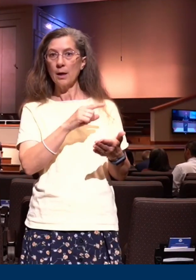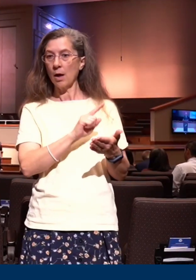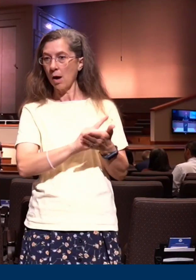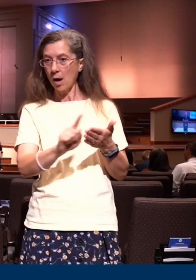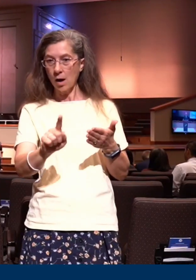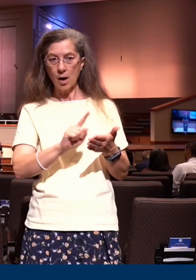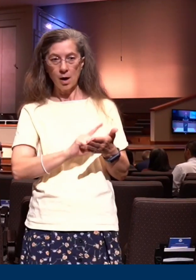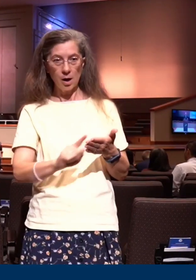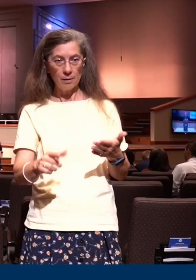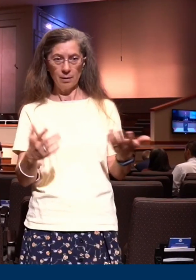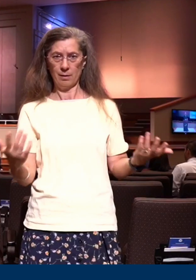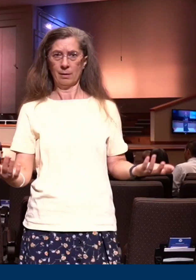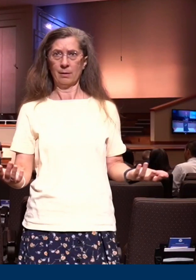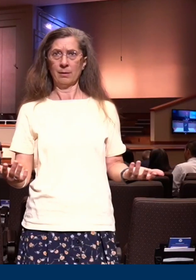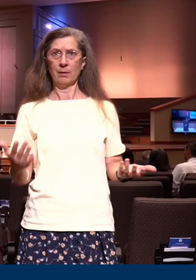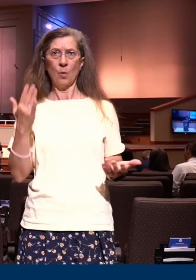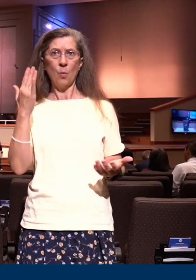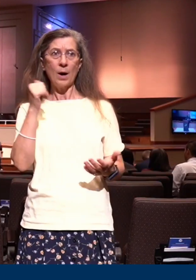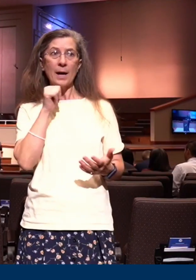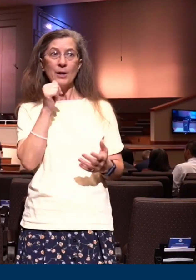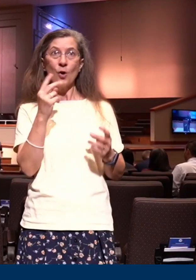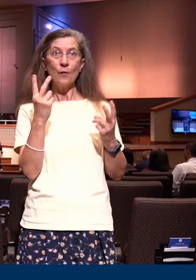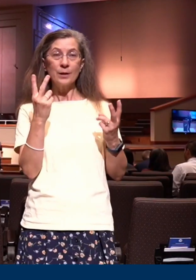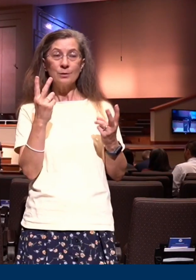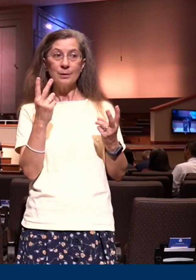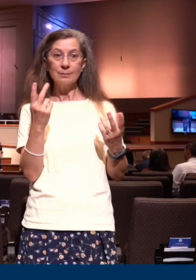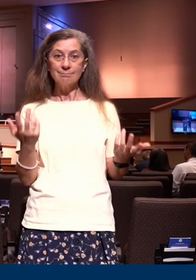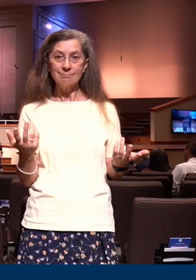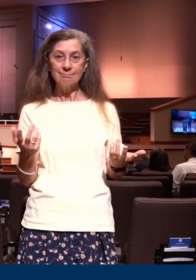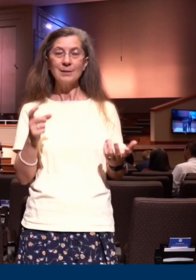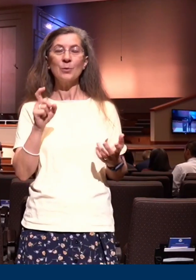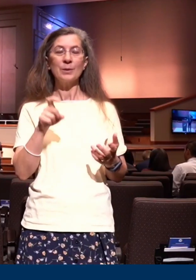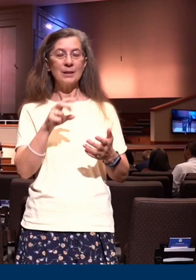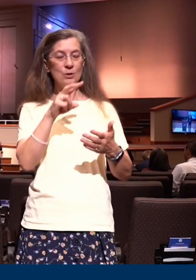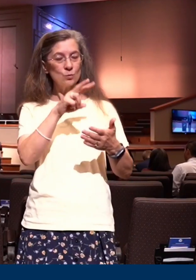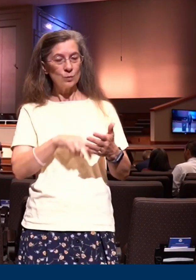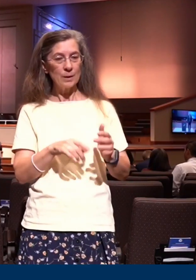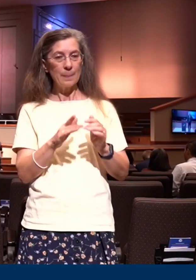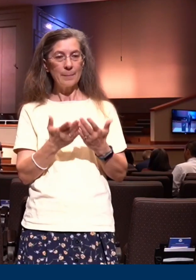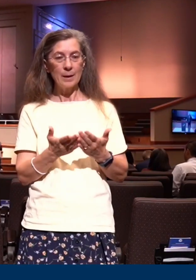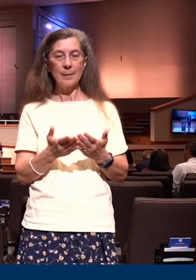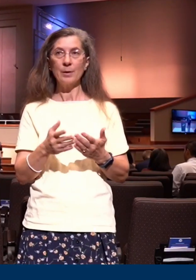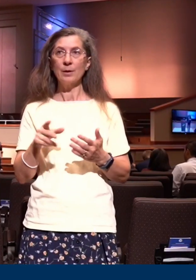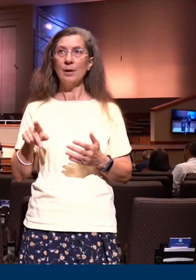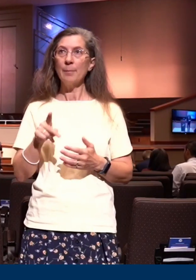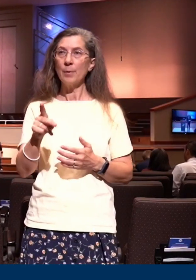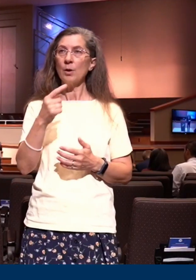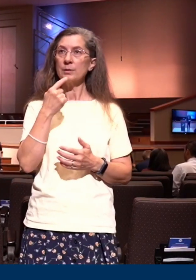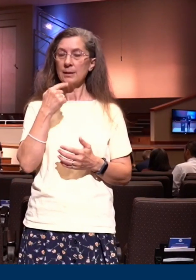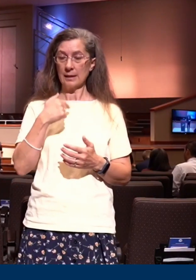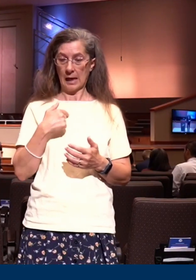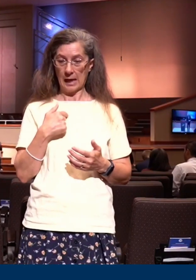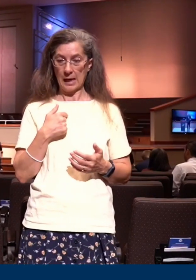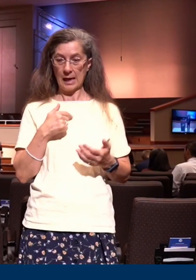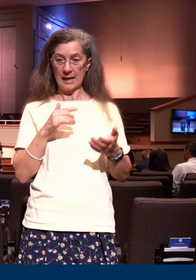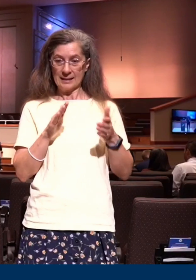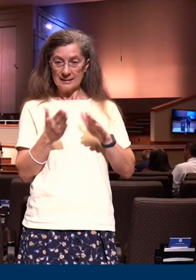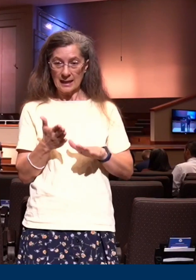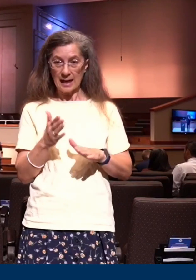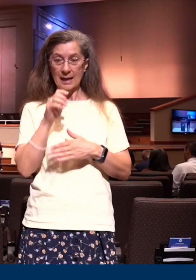there's a reason the Apostle Paul says in this chapter I die daily daily Paul said